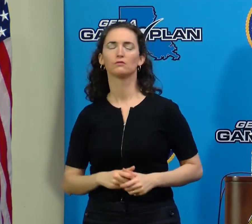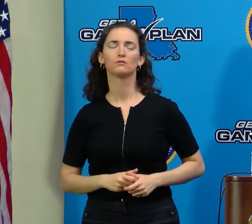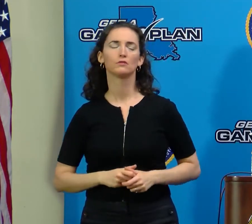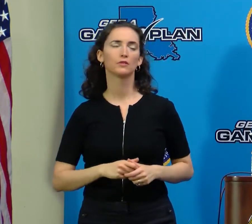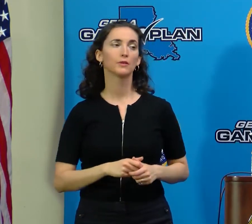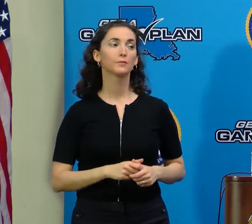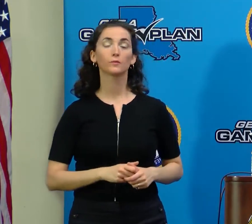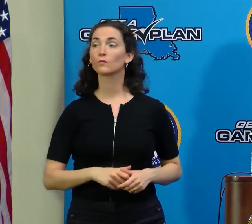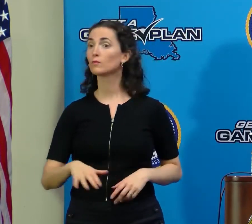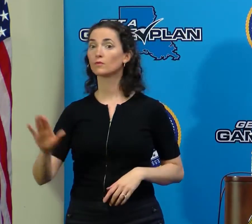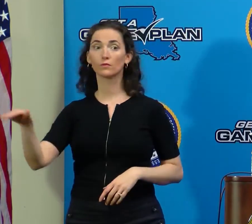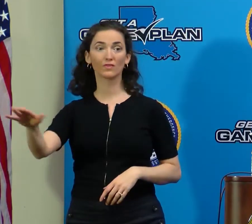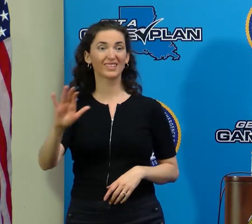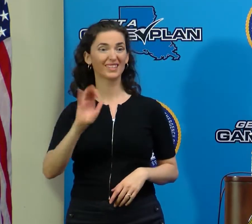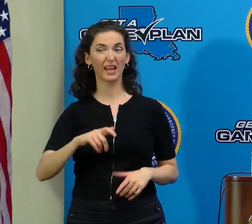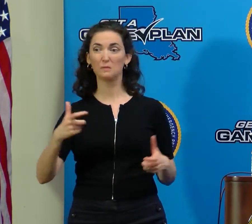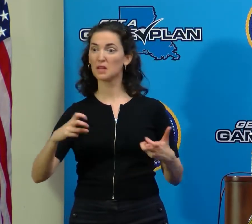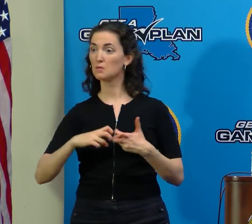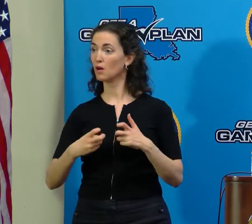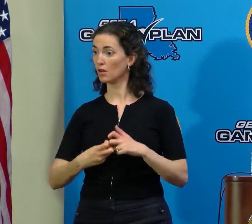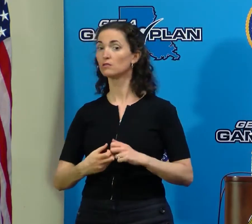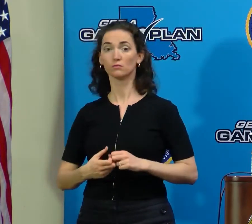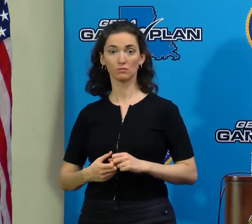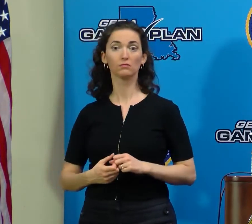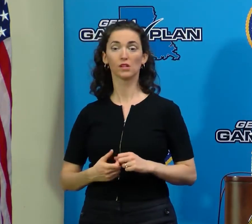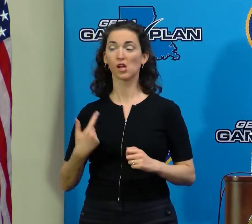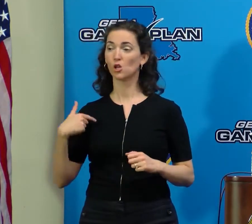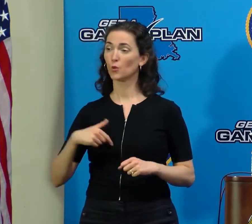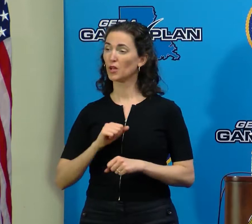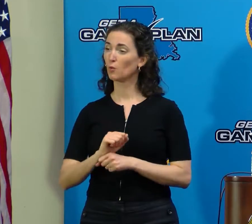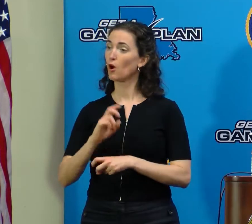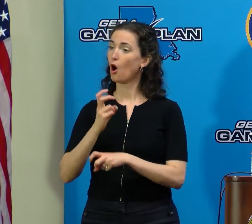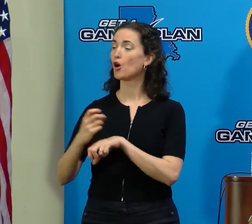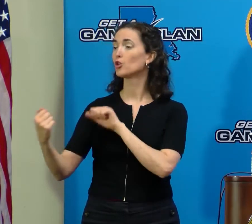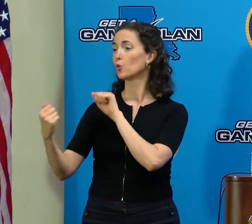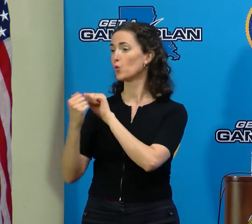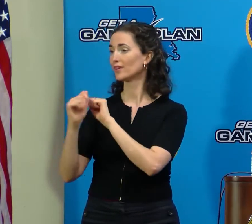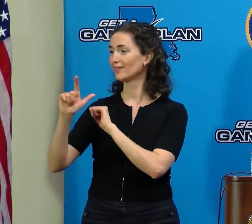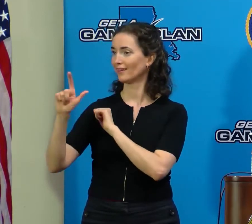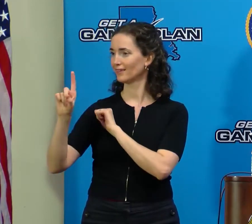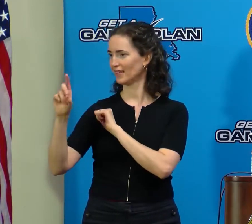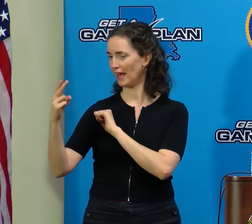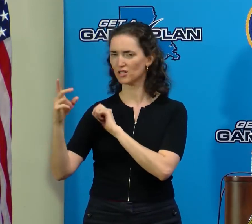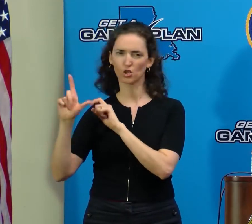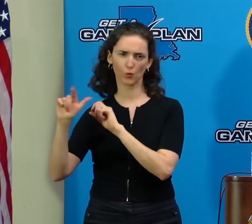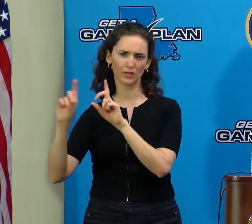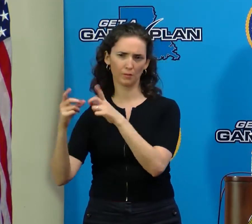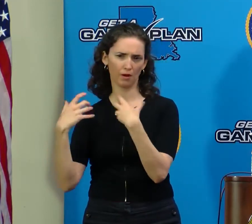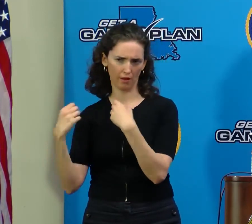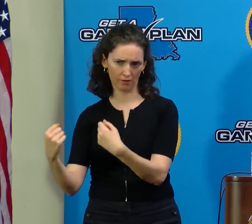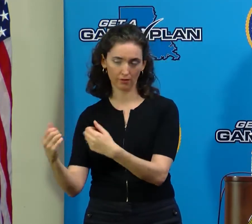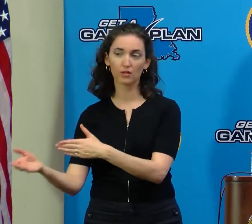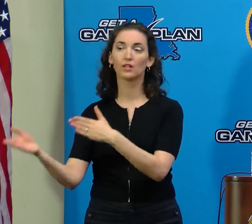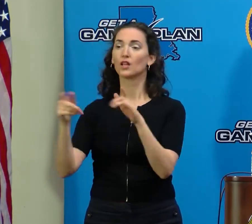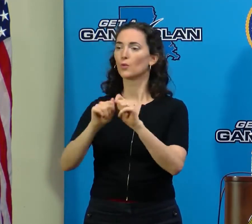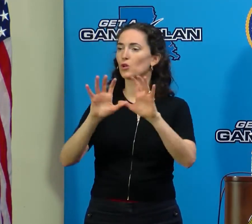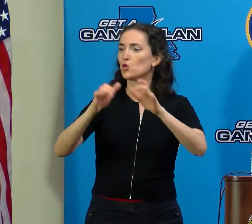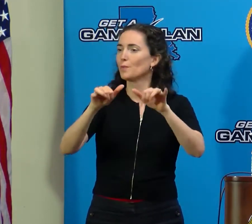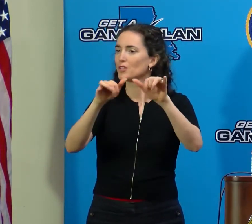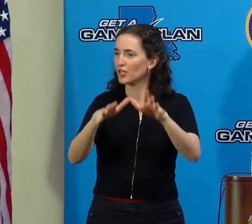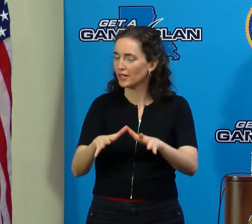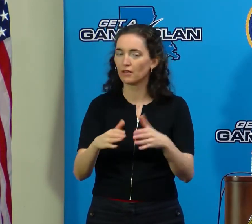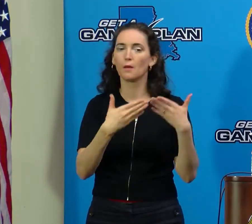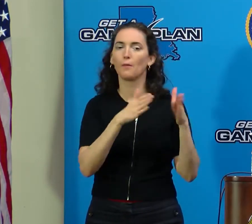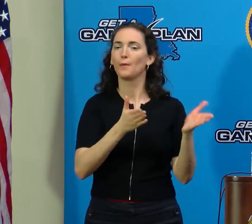is a real issue for us, and we're working very hard with LDH, with the Corps of Engineers, and the Public Service